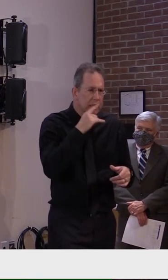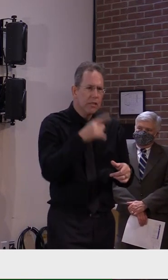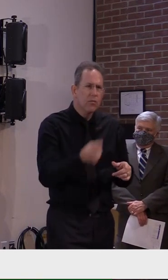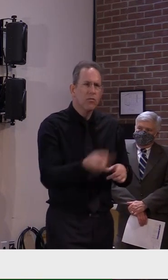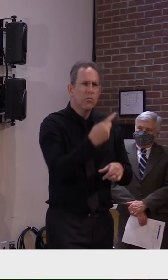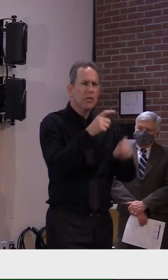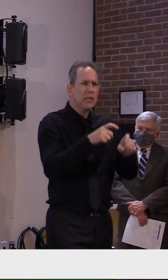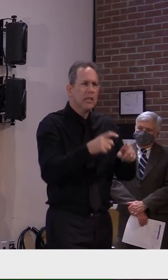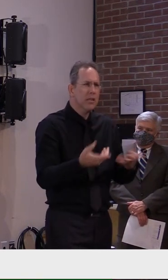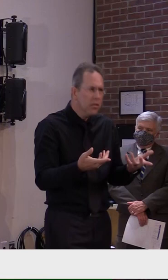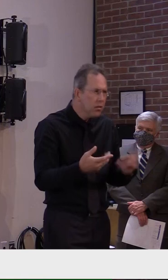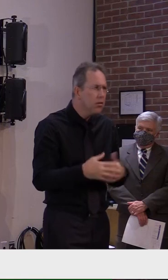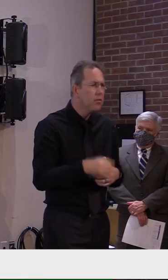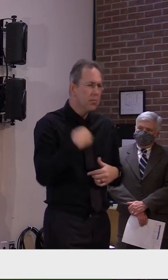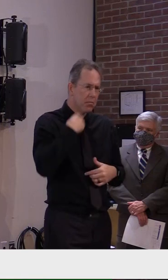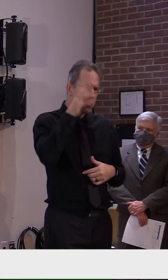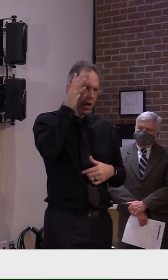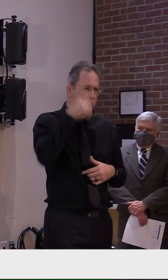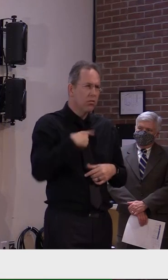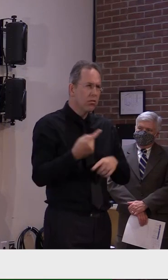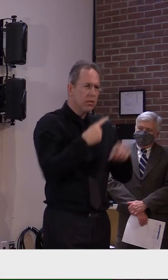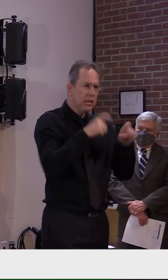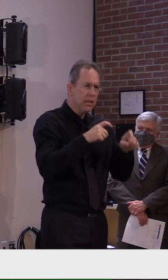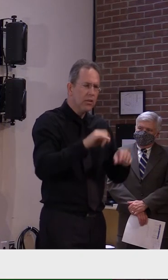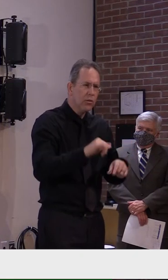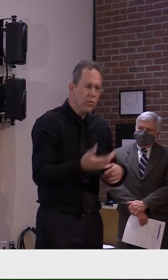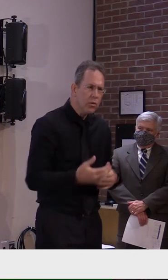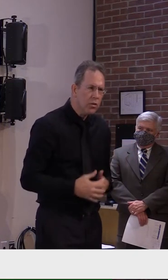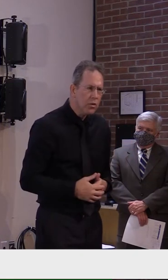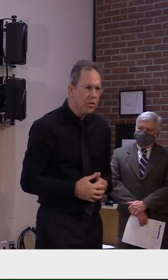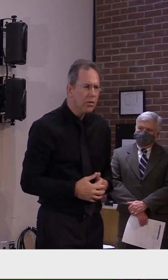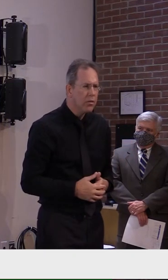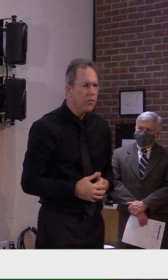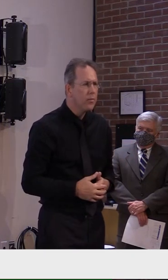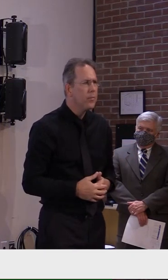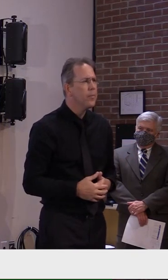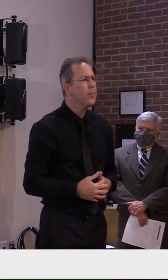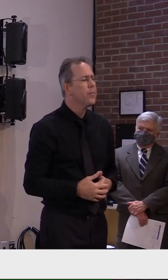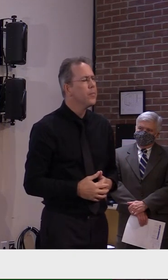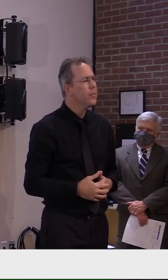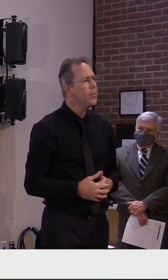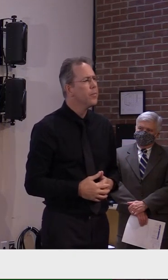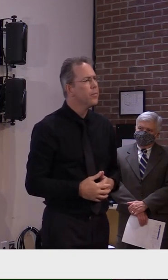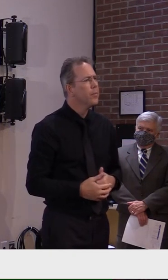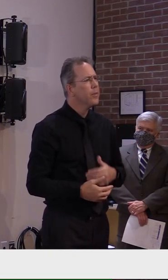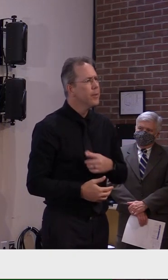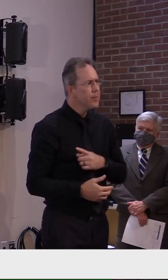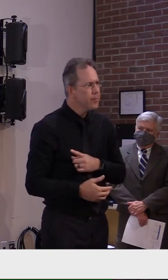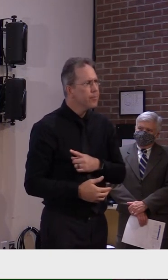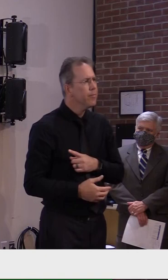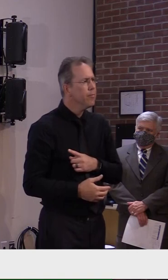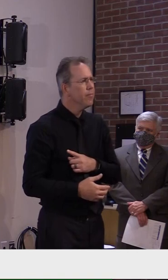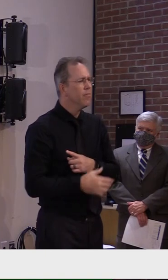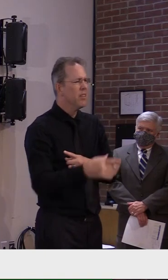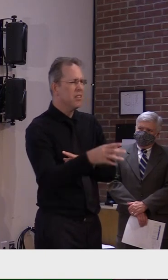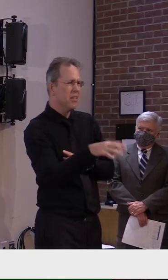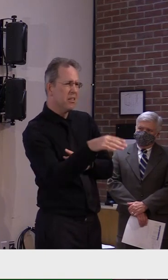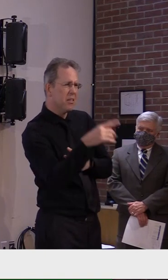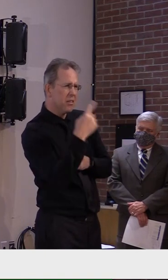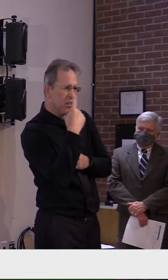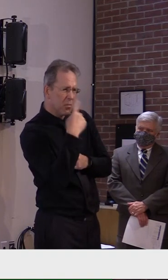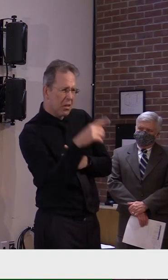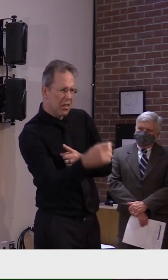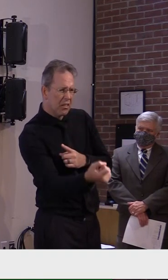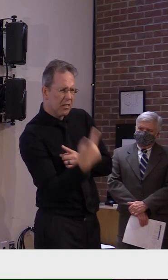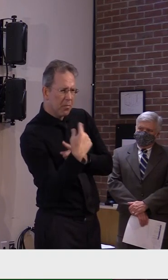question. And I'd appreciate it if you'd send the contact information to the same email you used to get me that other question you had, so we can